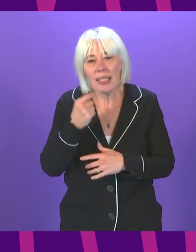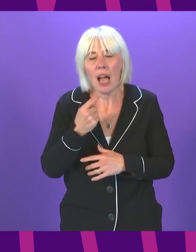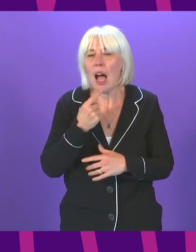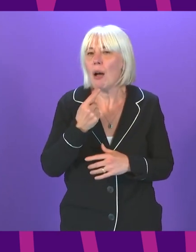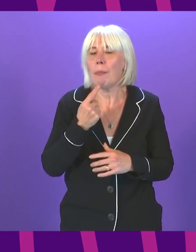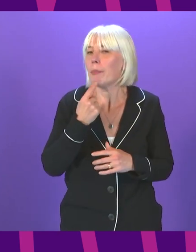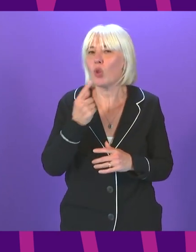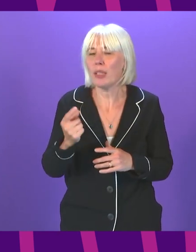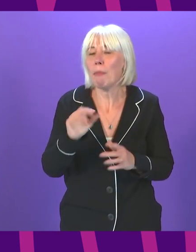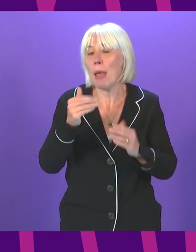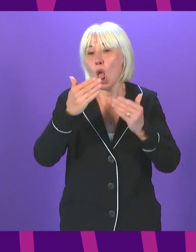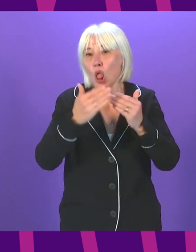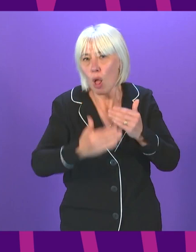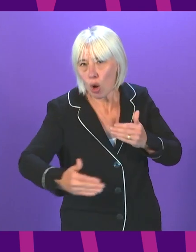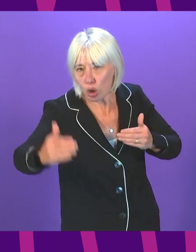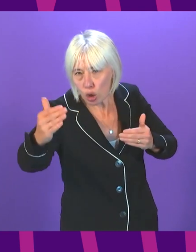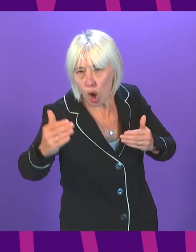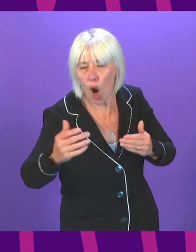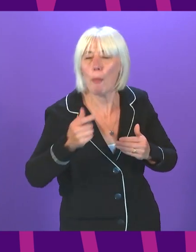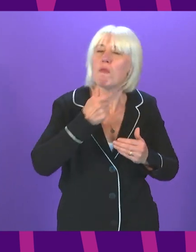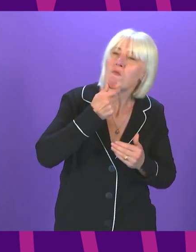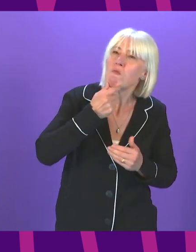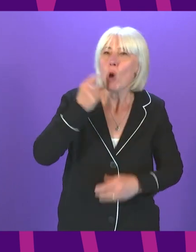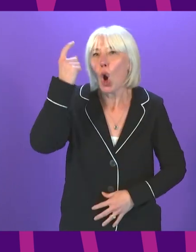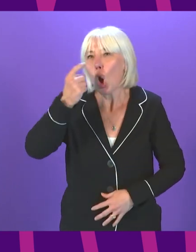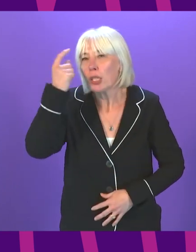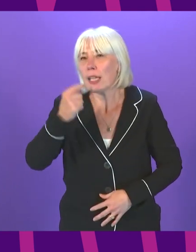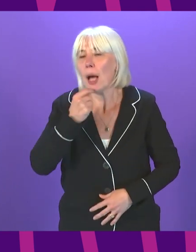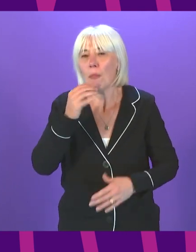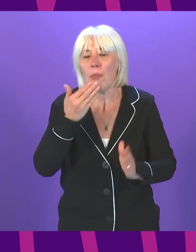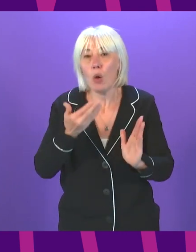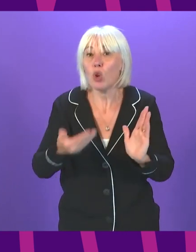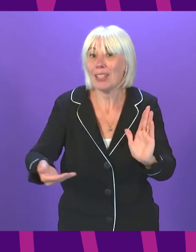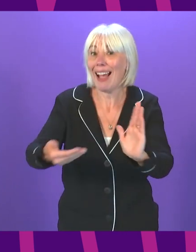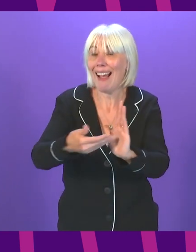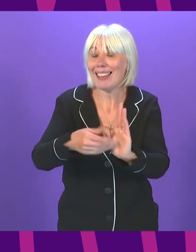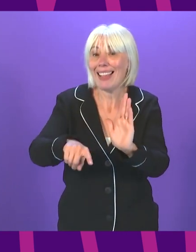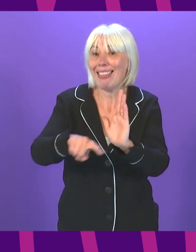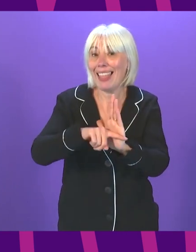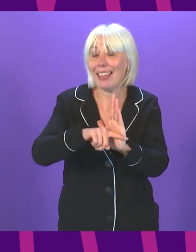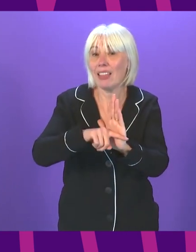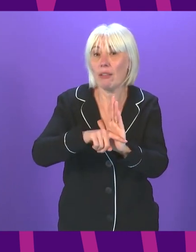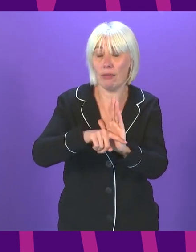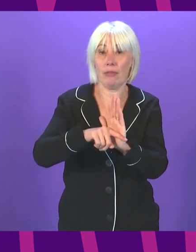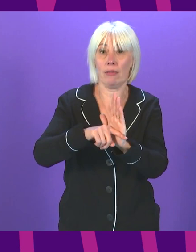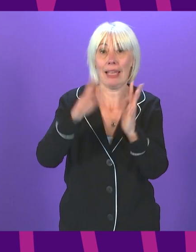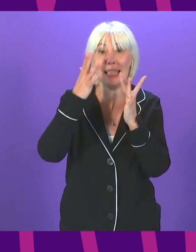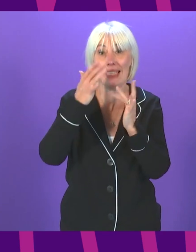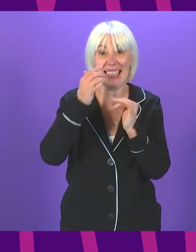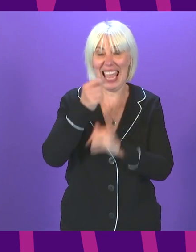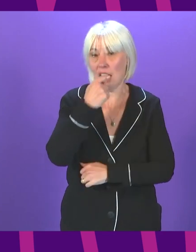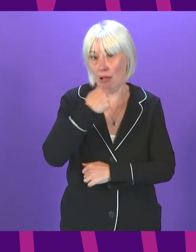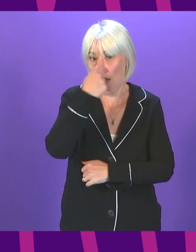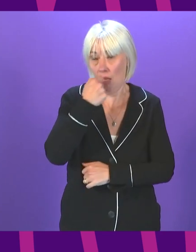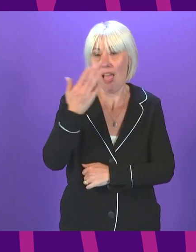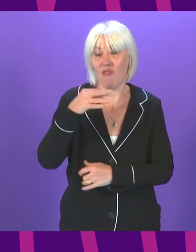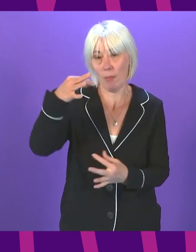initially, but longer term, there is an argument to consider whether you would add a negative test to the certification. So if